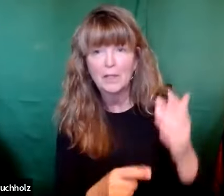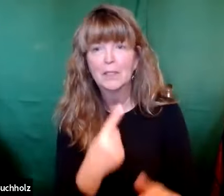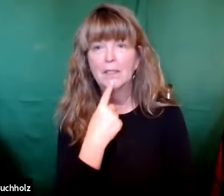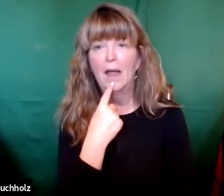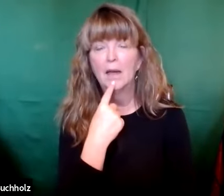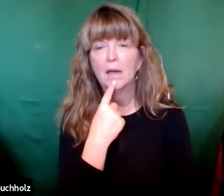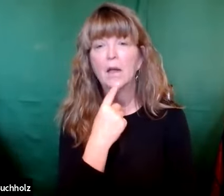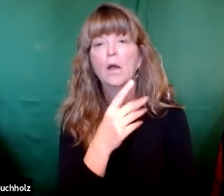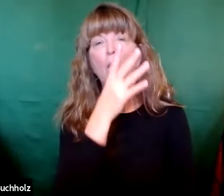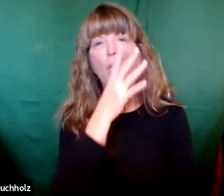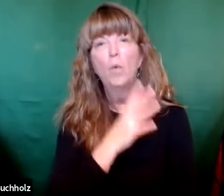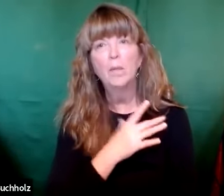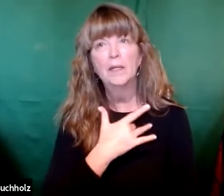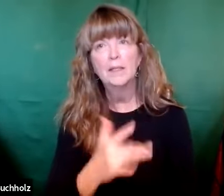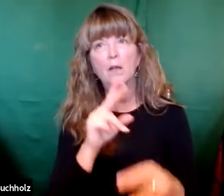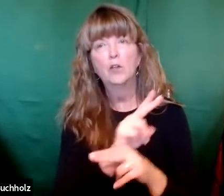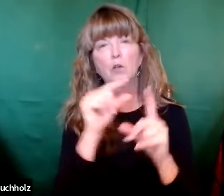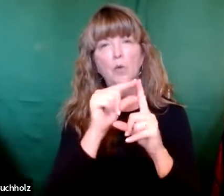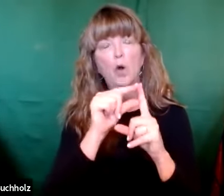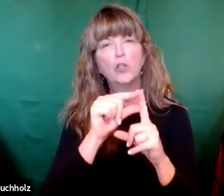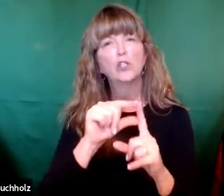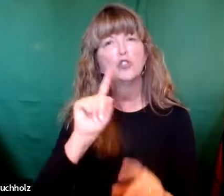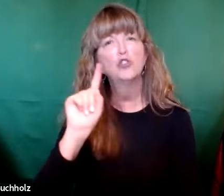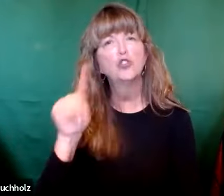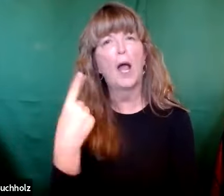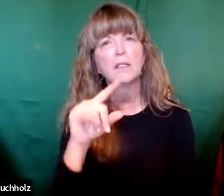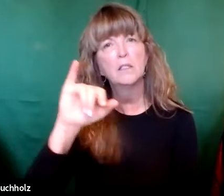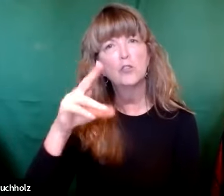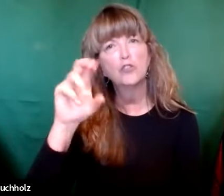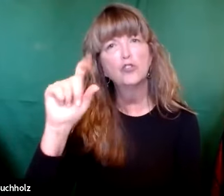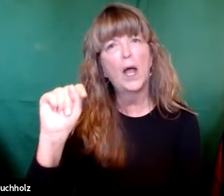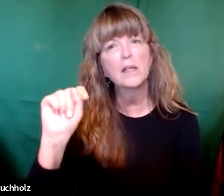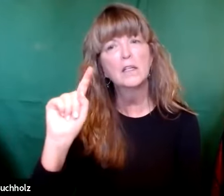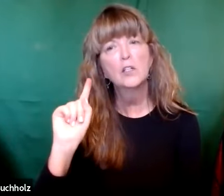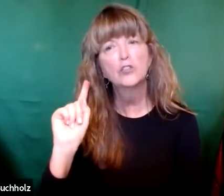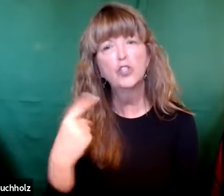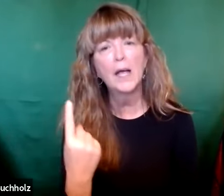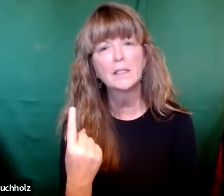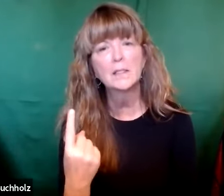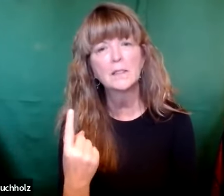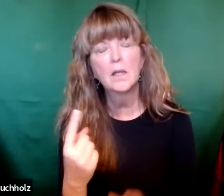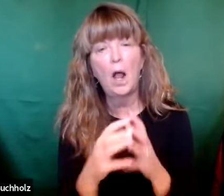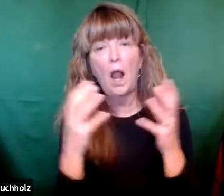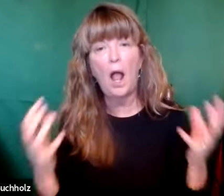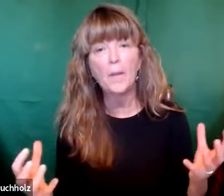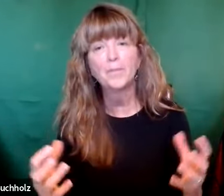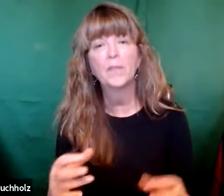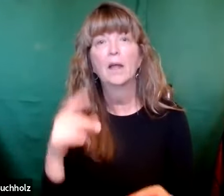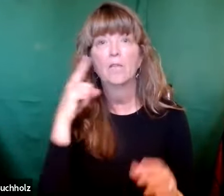In this same article, they said that women tend to use the word just a